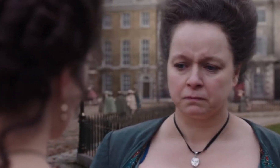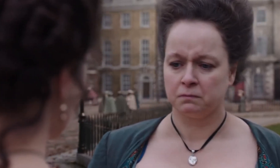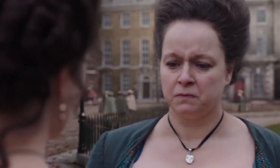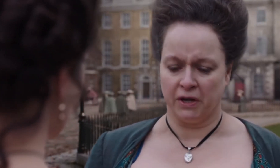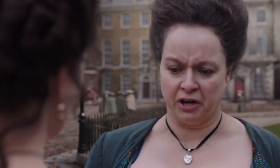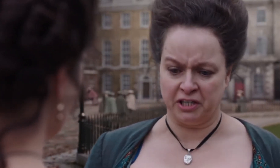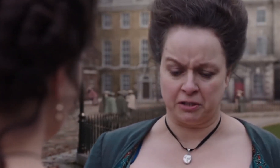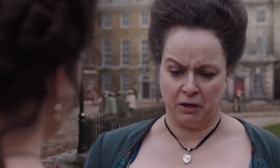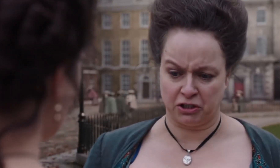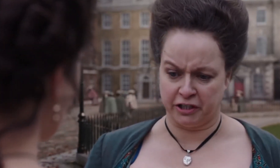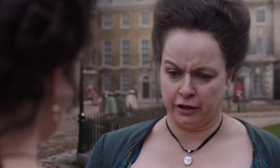And I did as much to you.